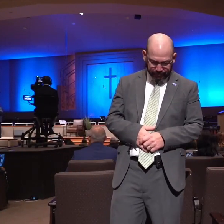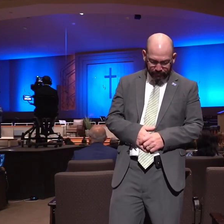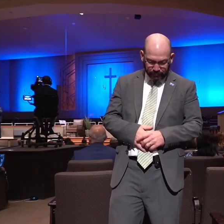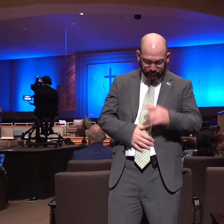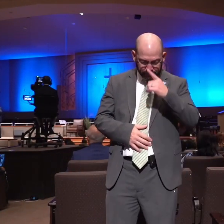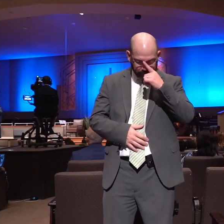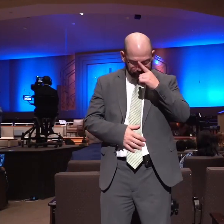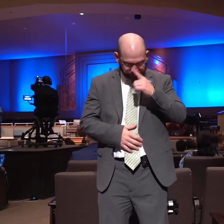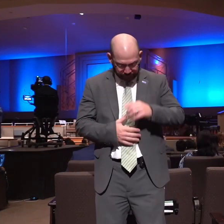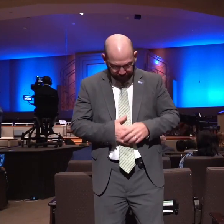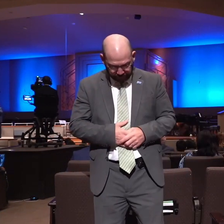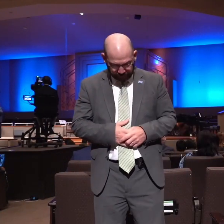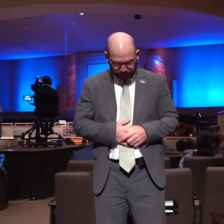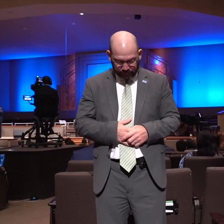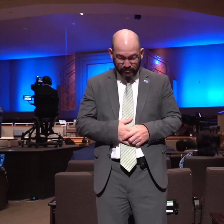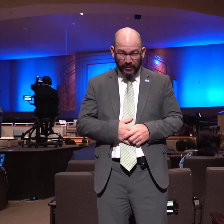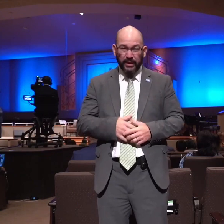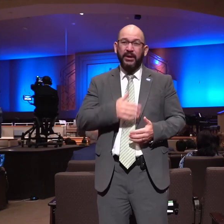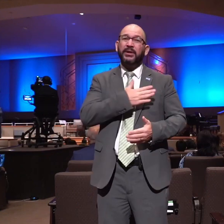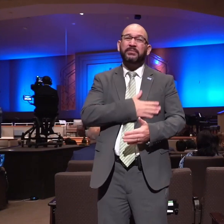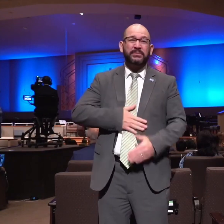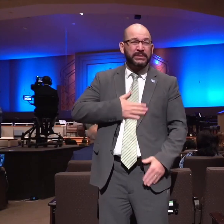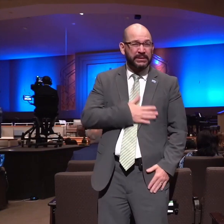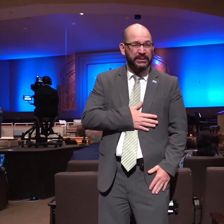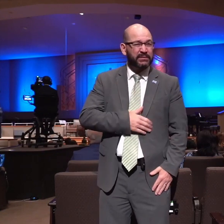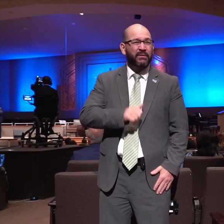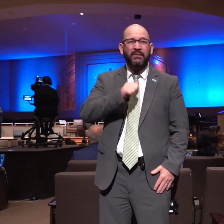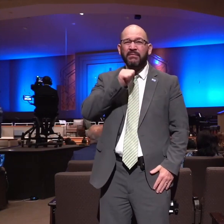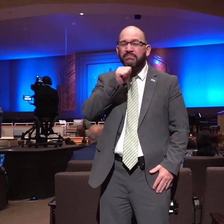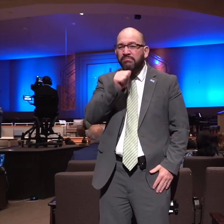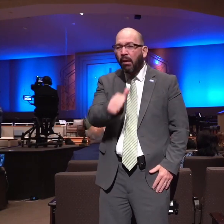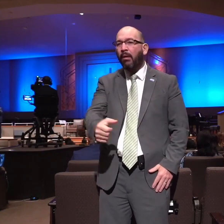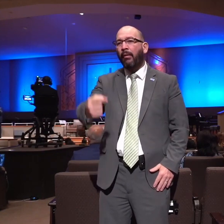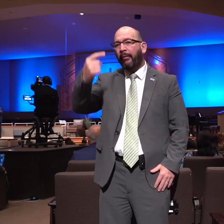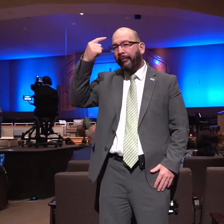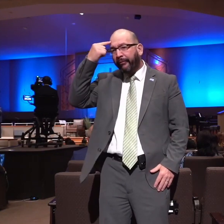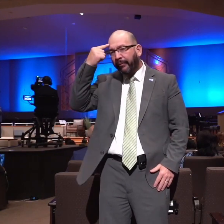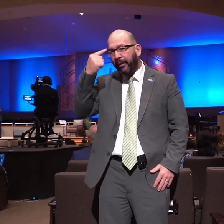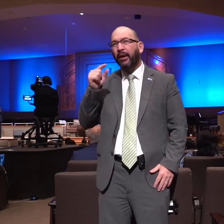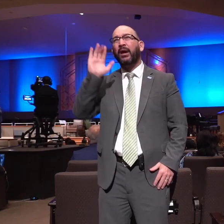apathetic toward god's power in your life